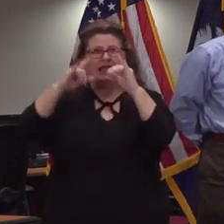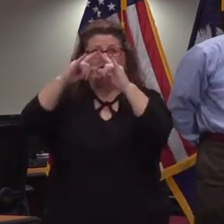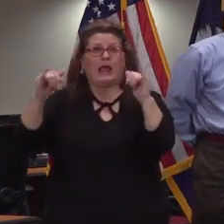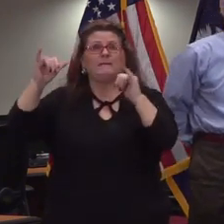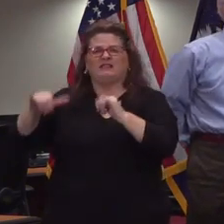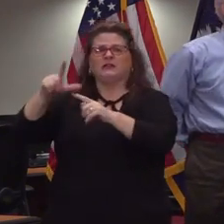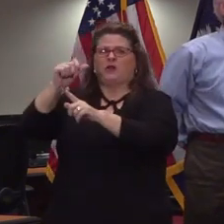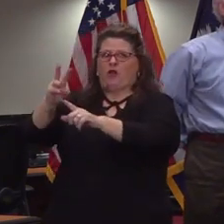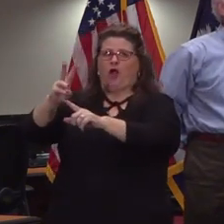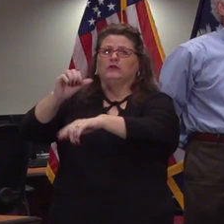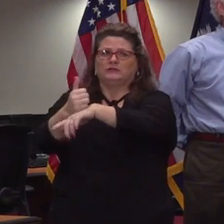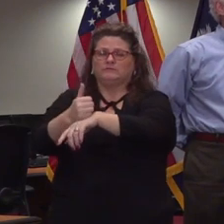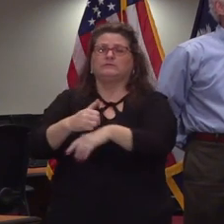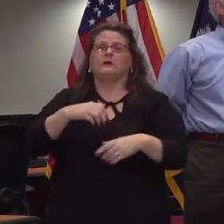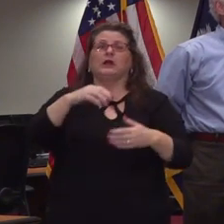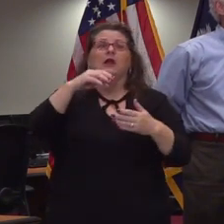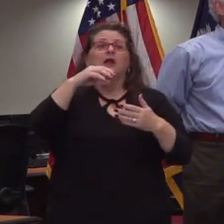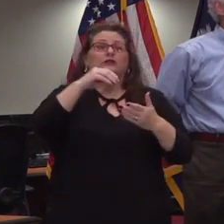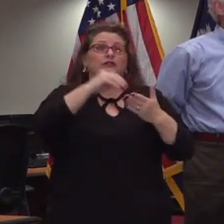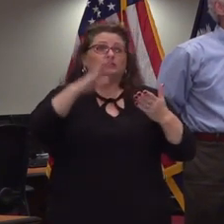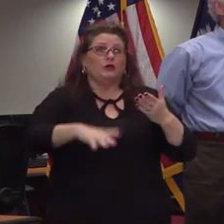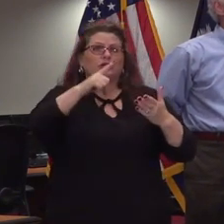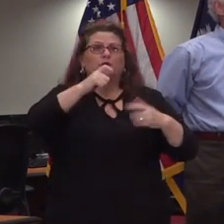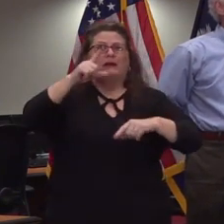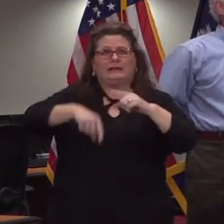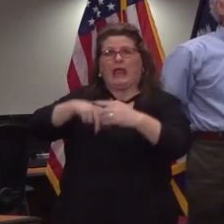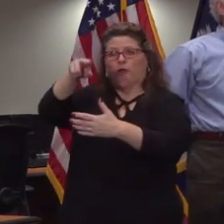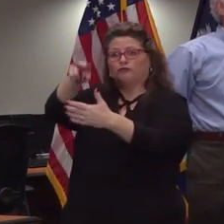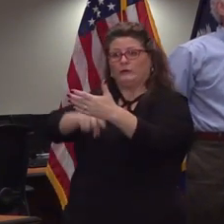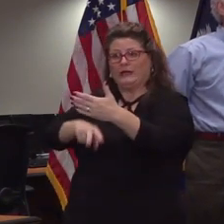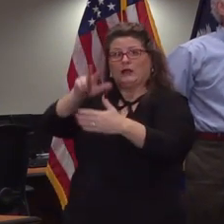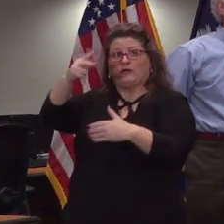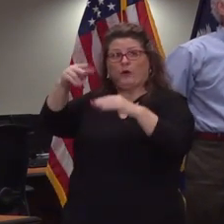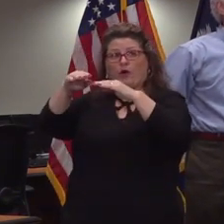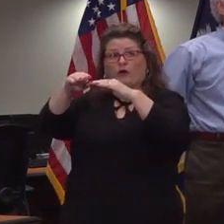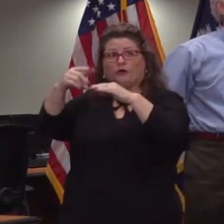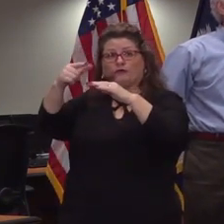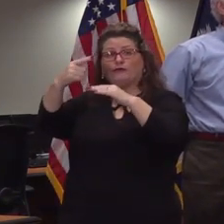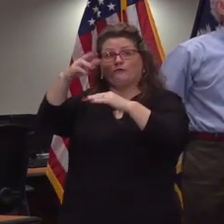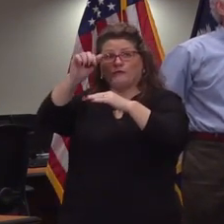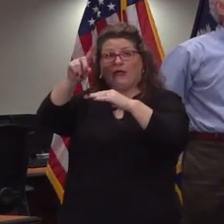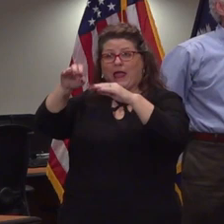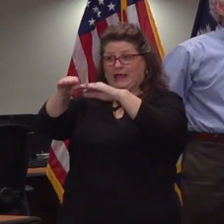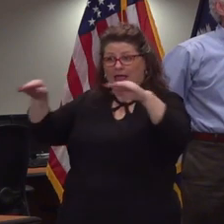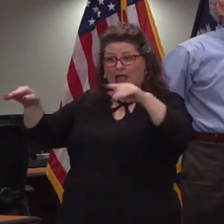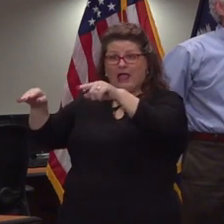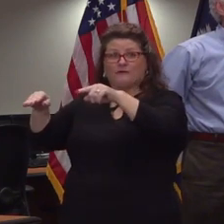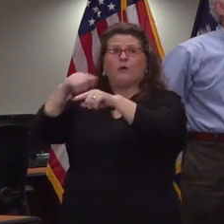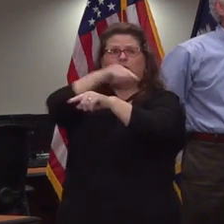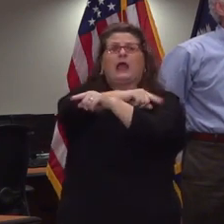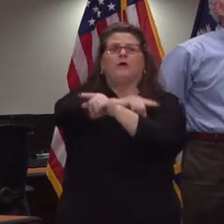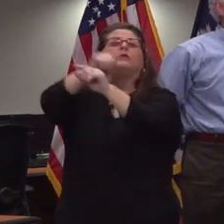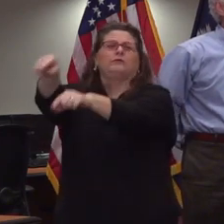those are children who are not on grade level so most of them had already been notified that they needed to go there may be additional students